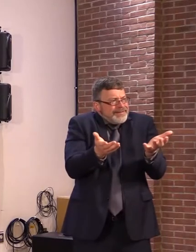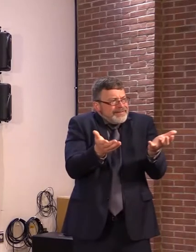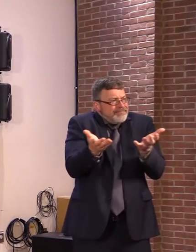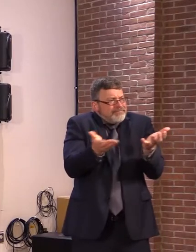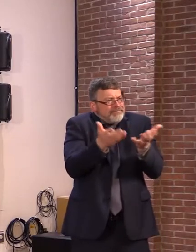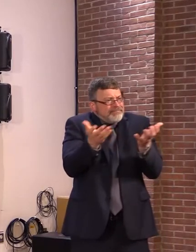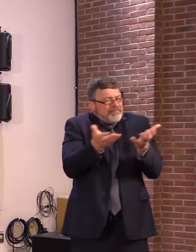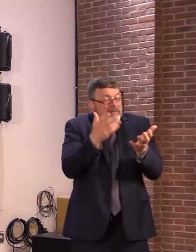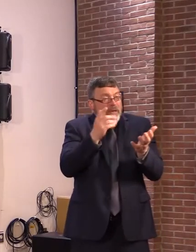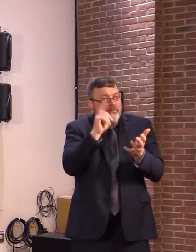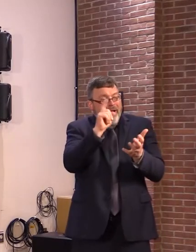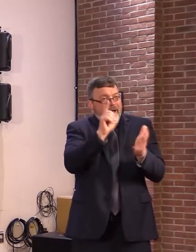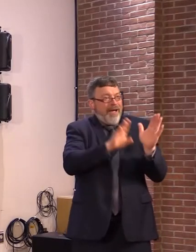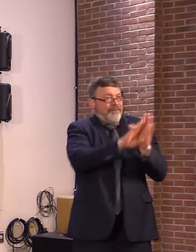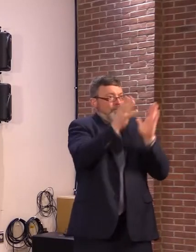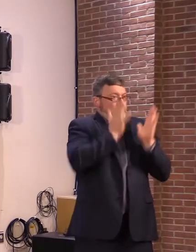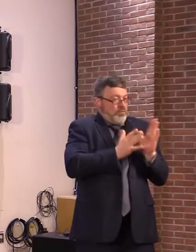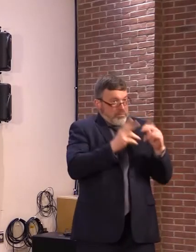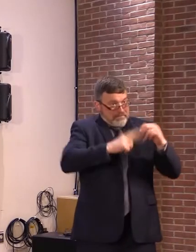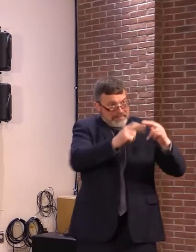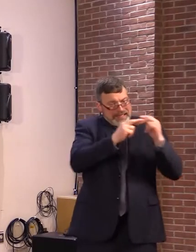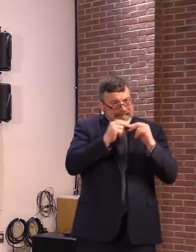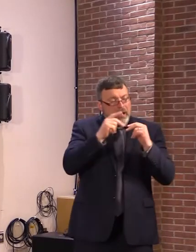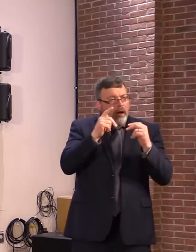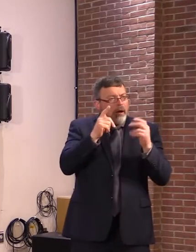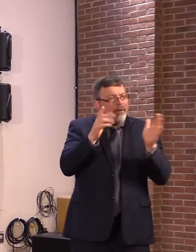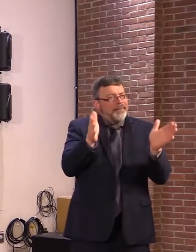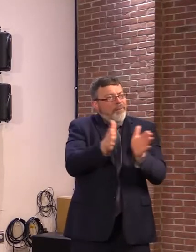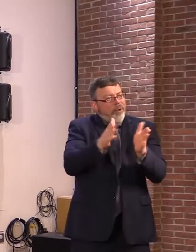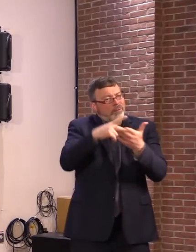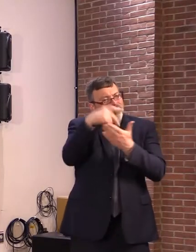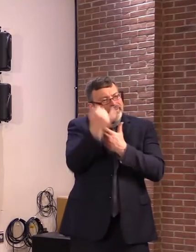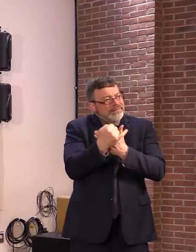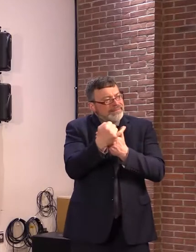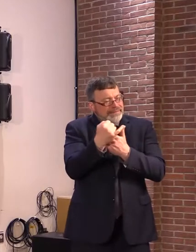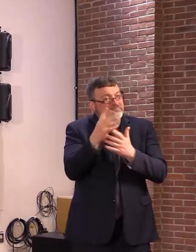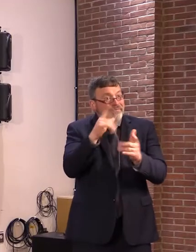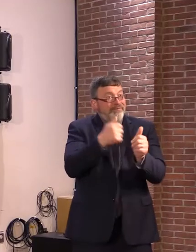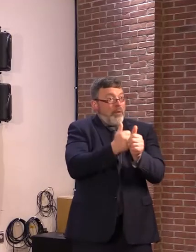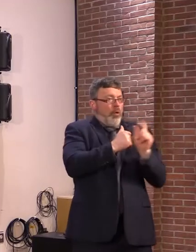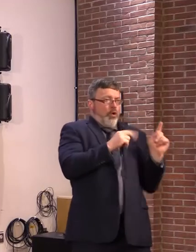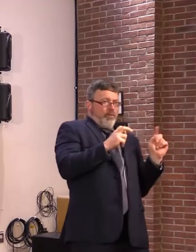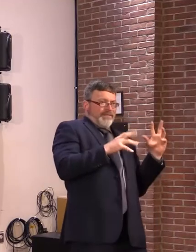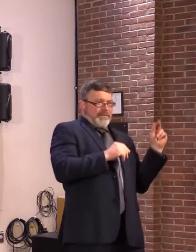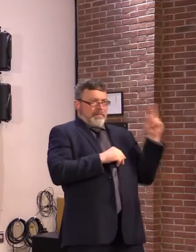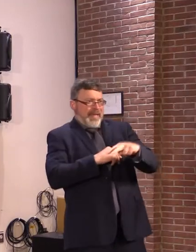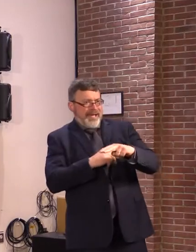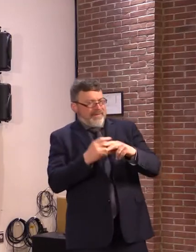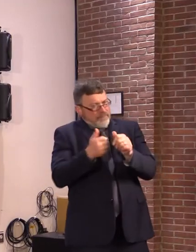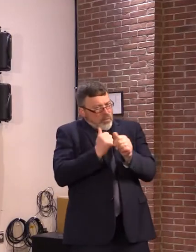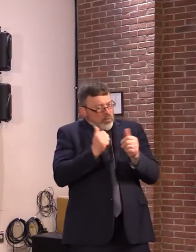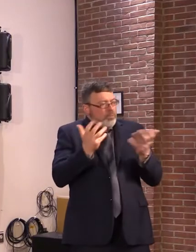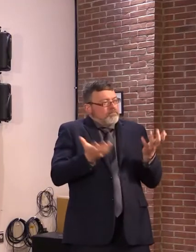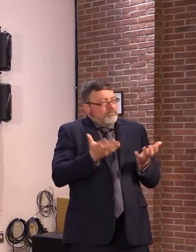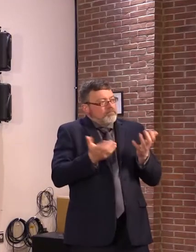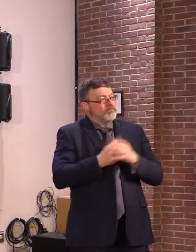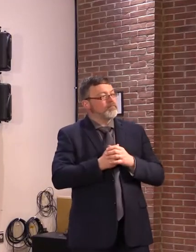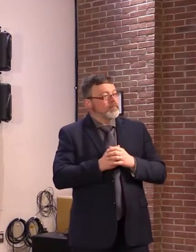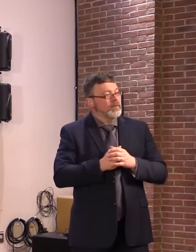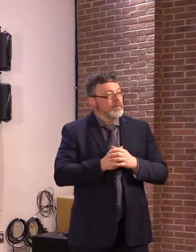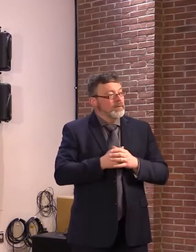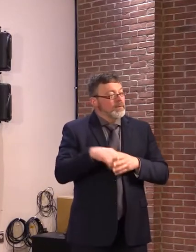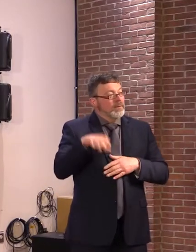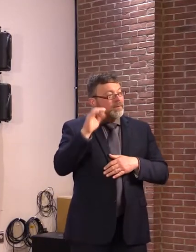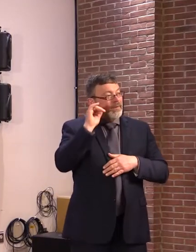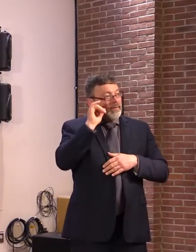duplicative process of Act 250 in our designated centers. If they build a certain limited number of homes and if they build